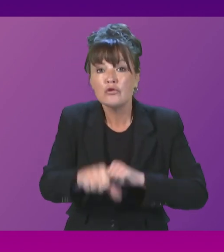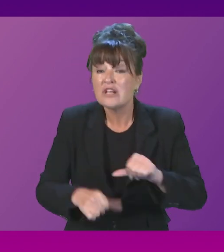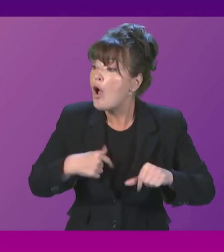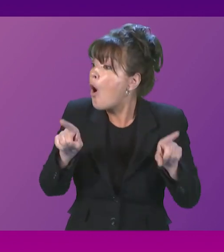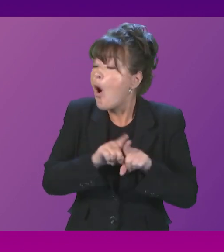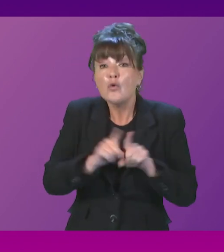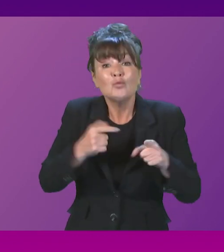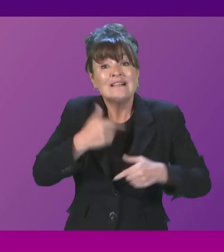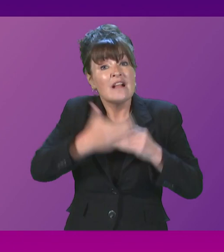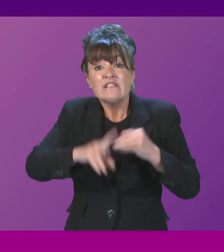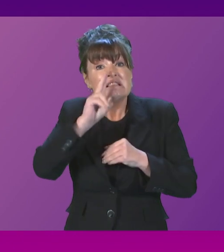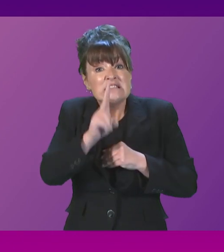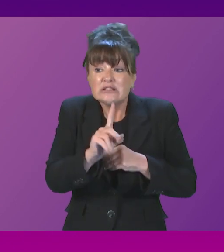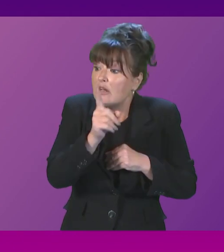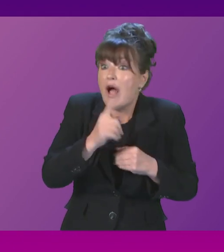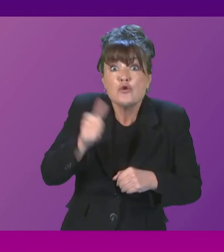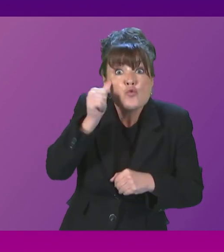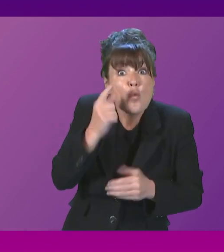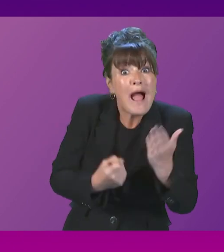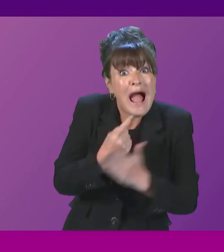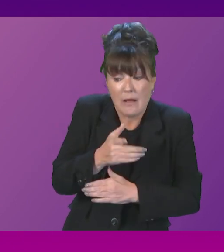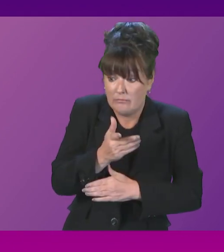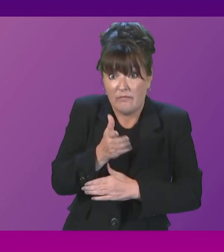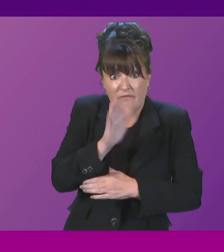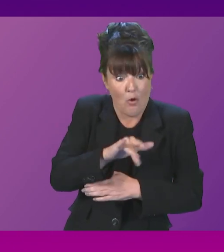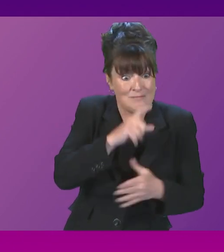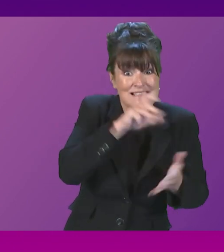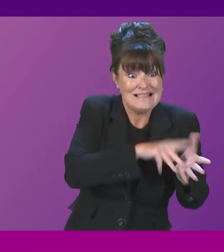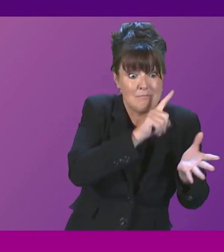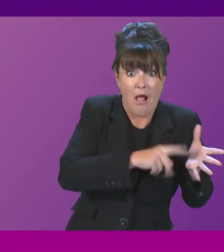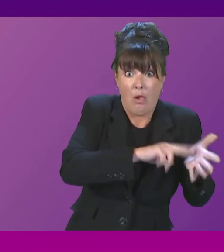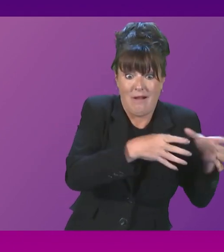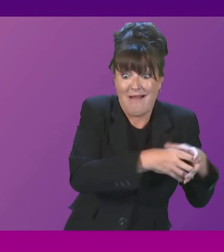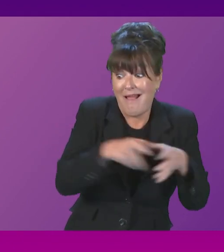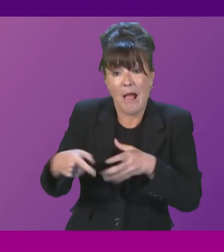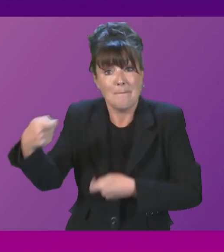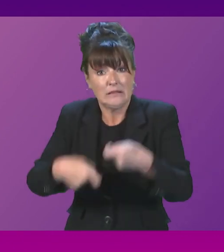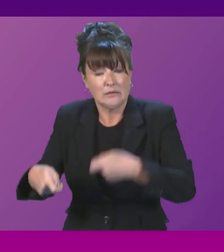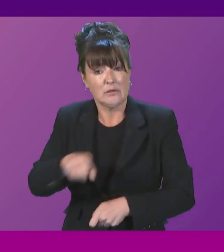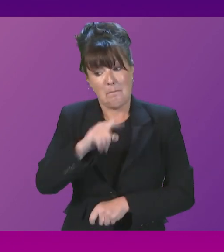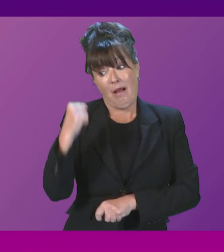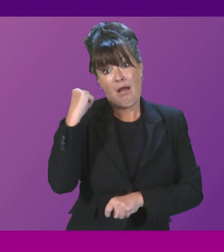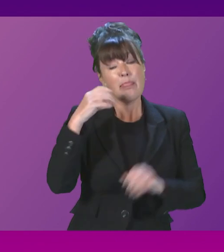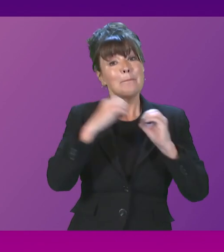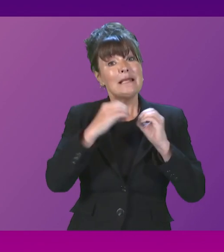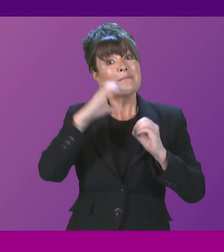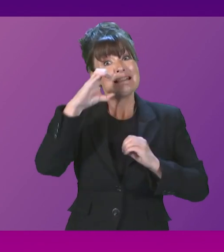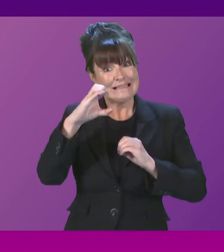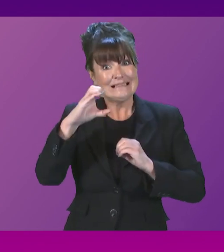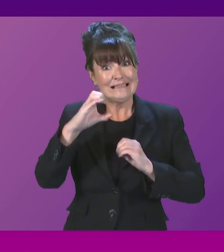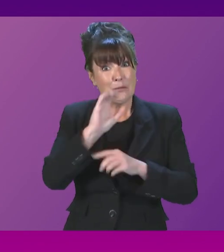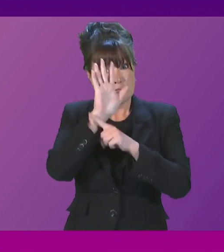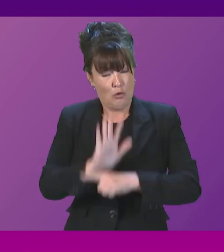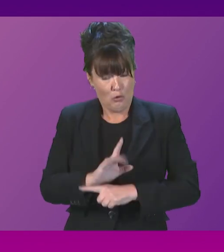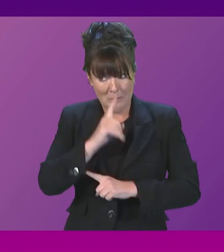to exchanges between CMALE and bidders. However, the allegations in the BBC Disclosure Programme are serious allegations.